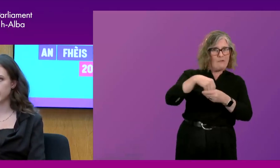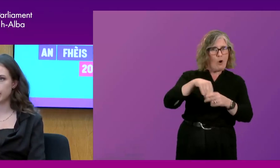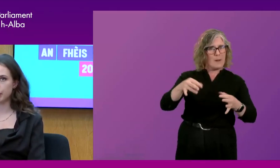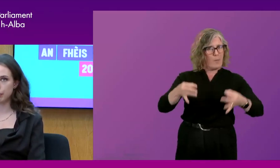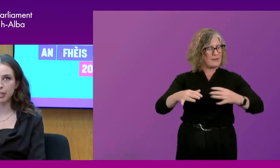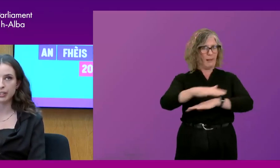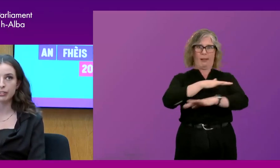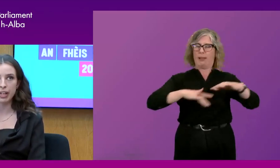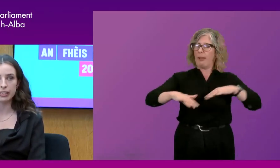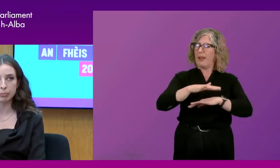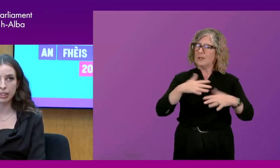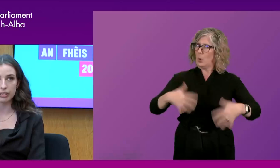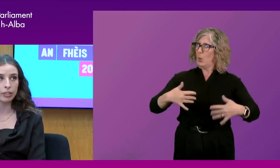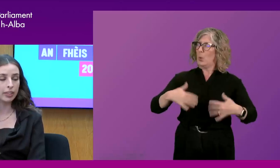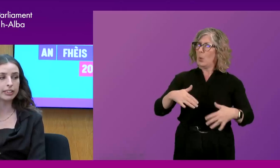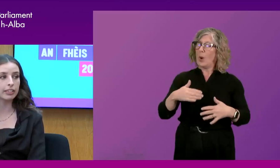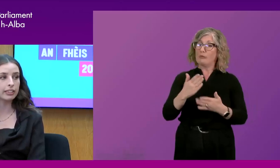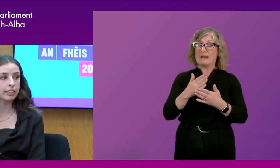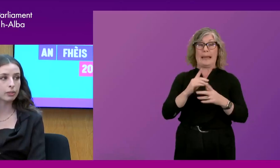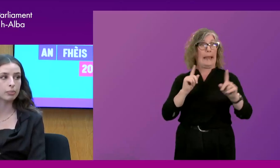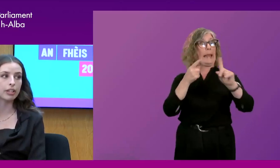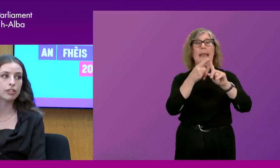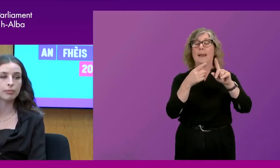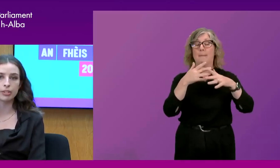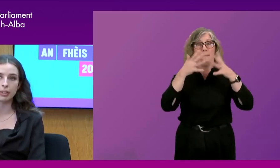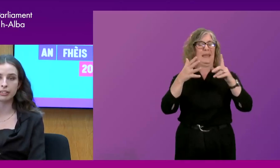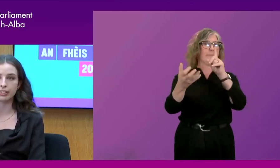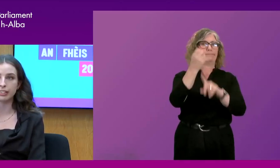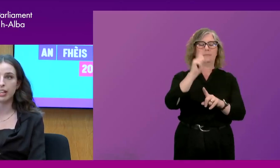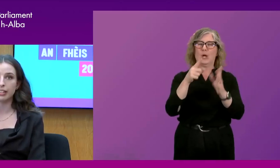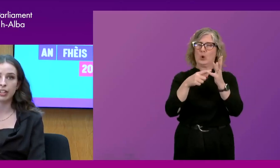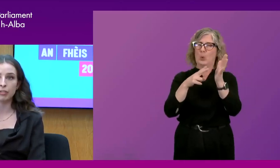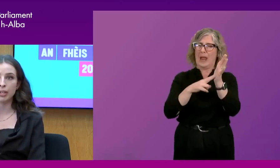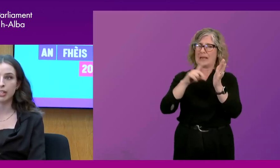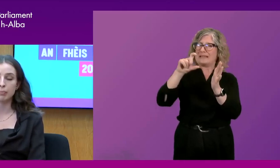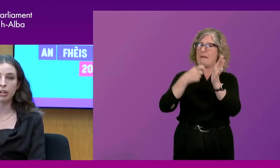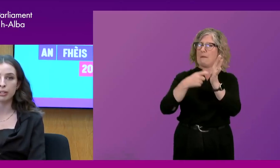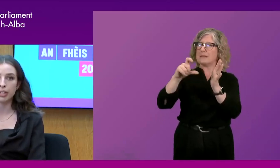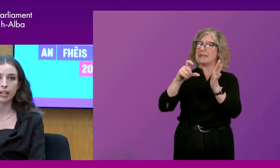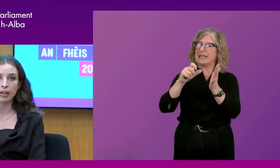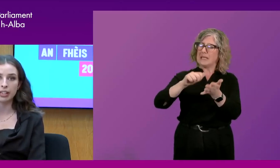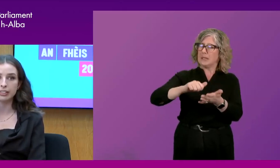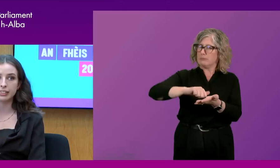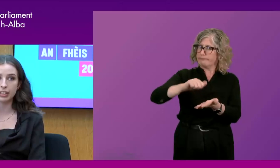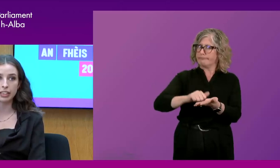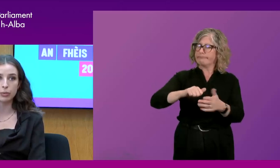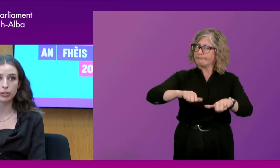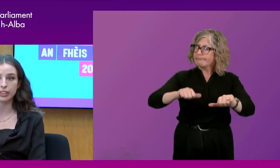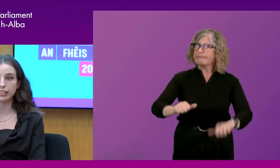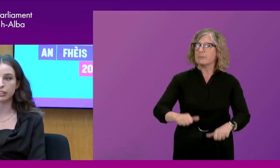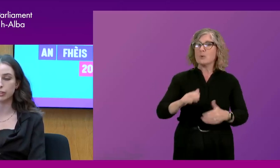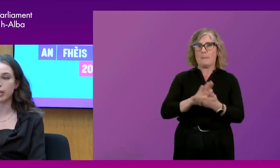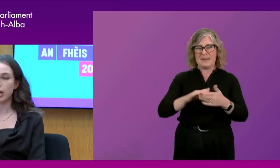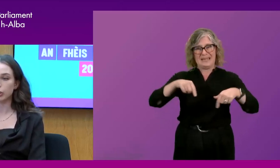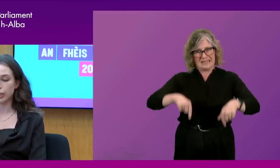think the pinnacle of that has been UNCRC incorporation, which means that the government and Parliament now has a legal